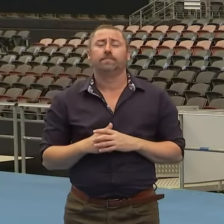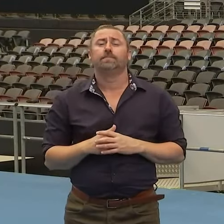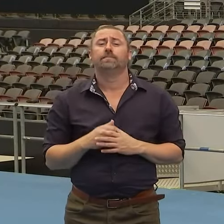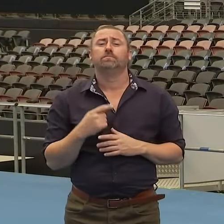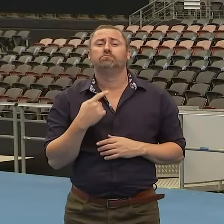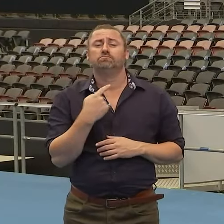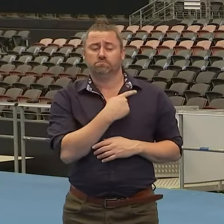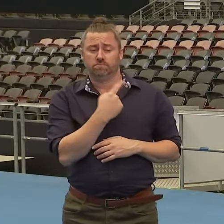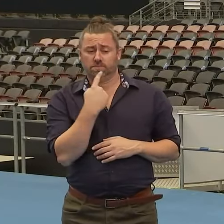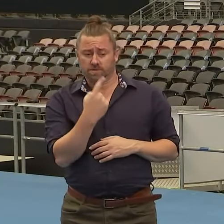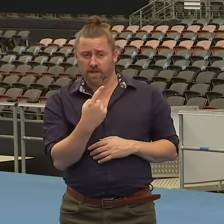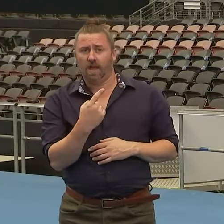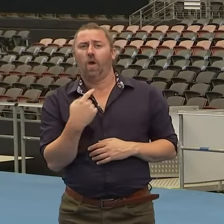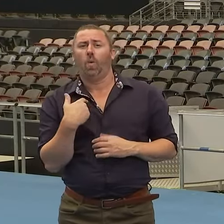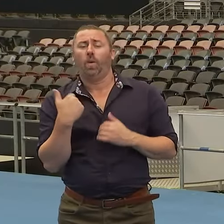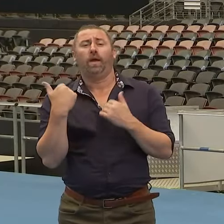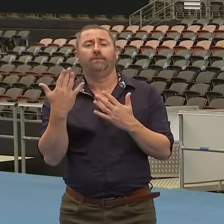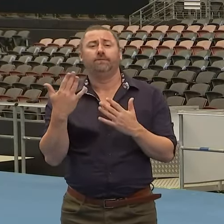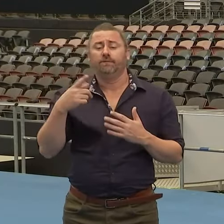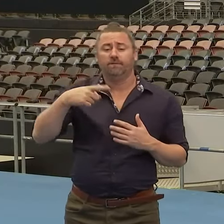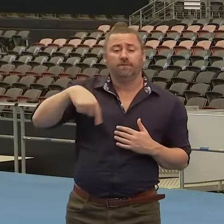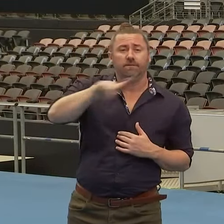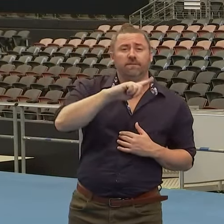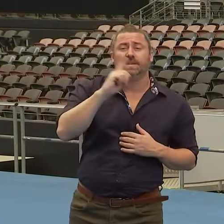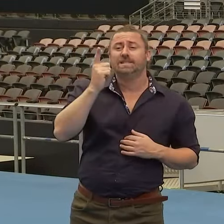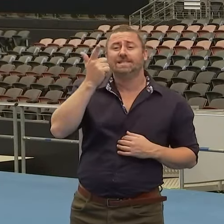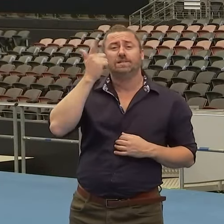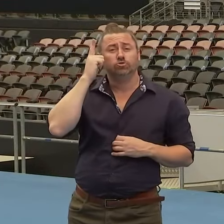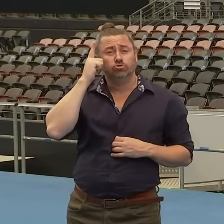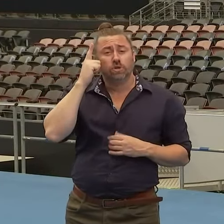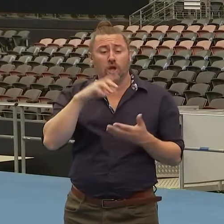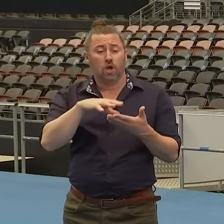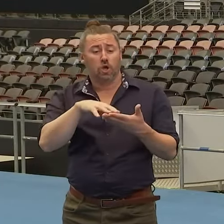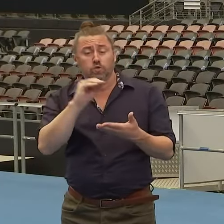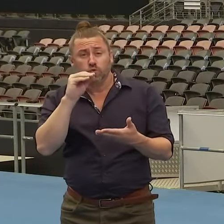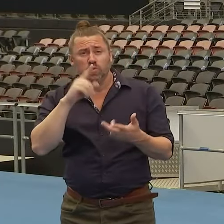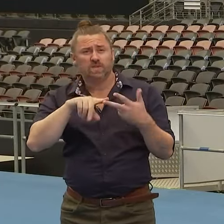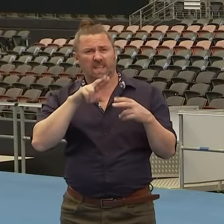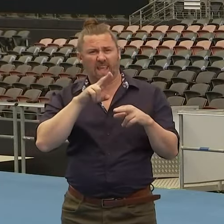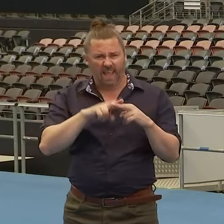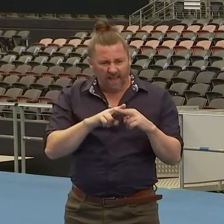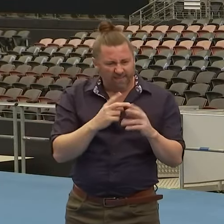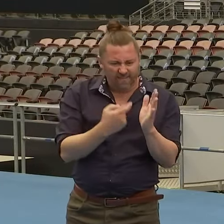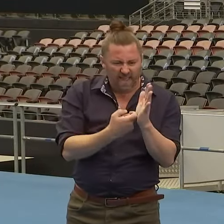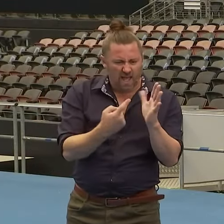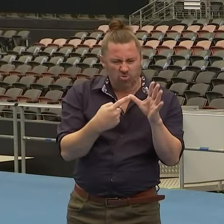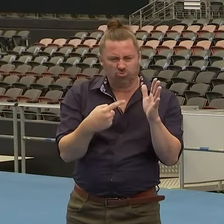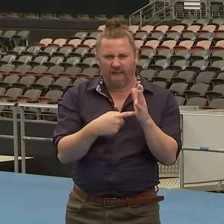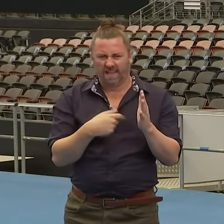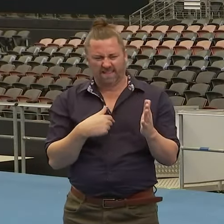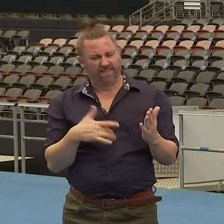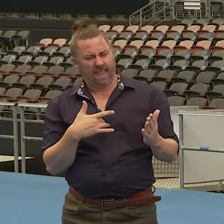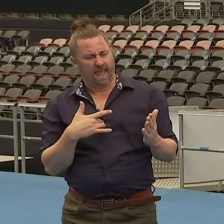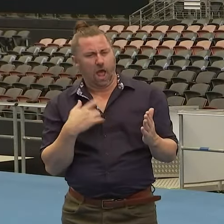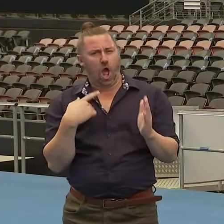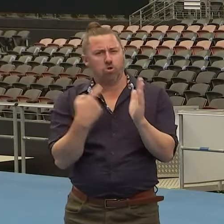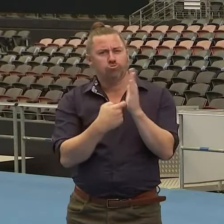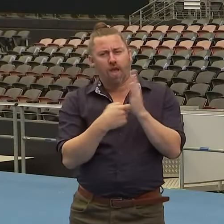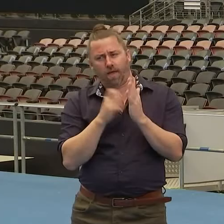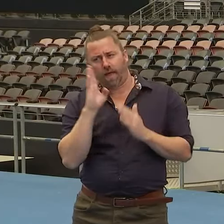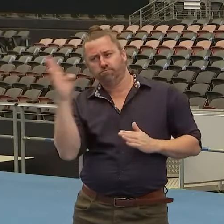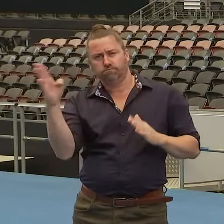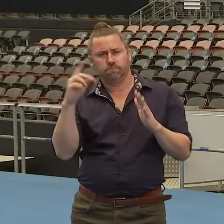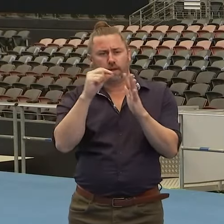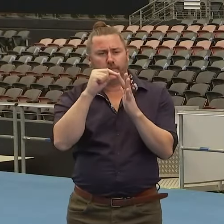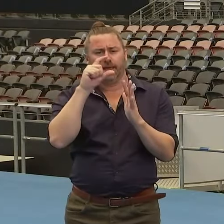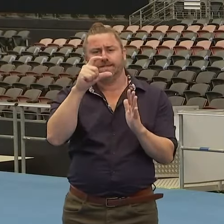priority access to our health clinics there for staff and students of school age. RATS will be also